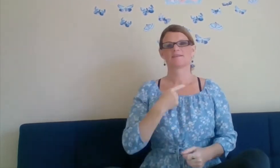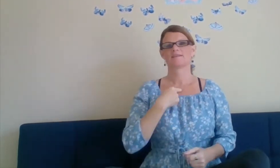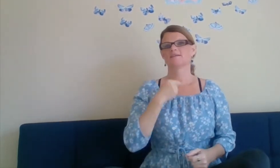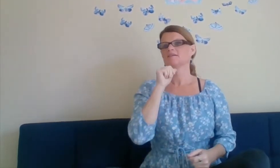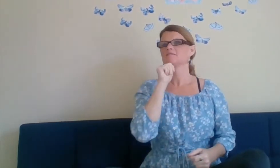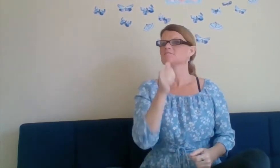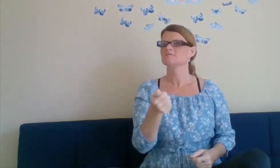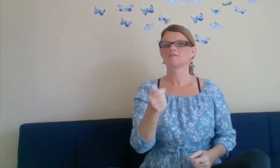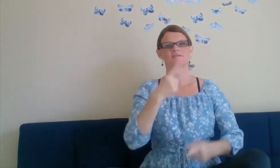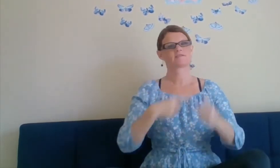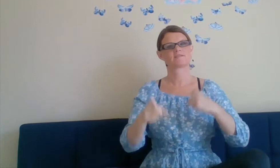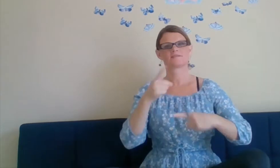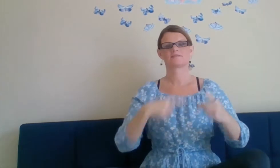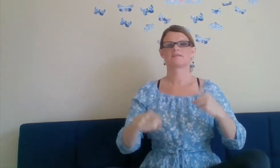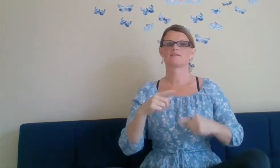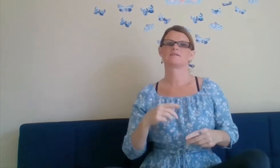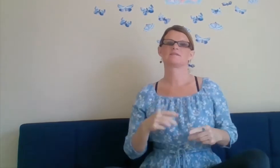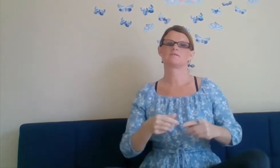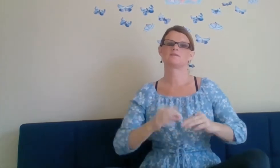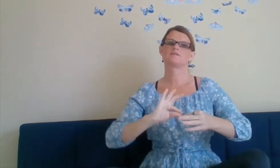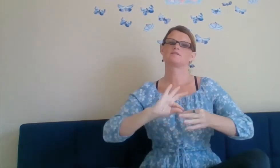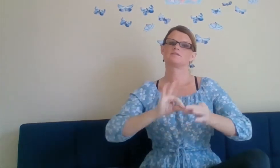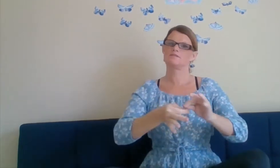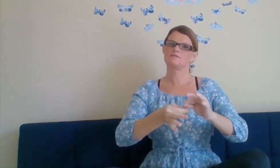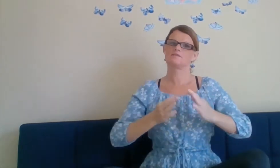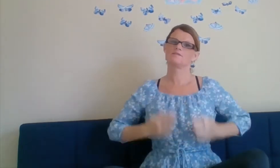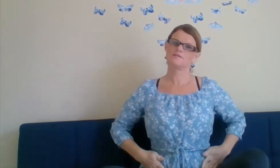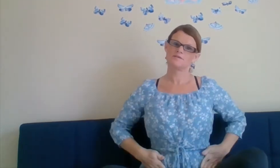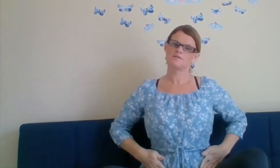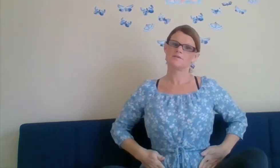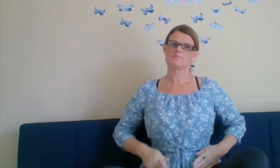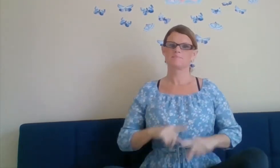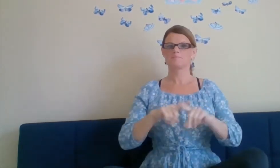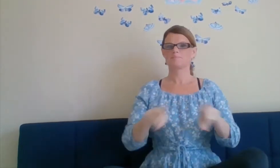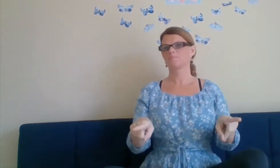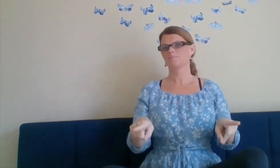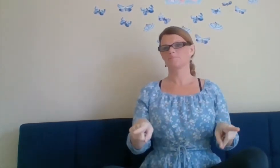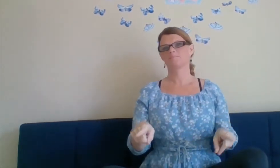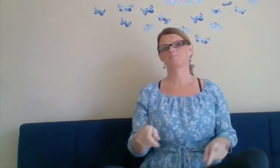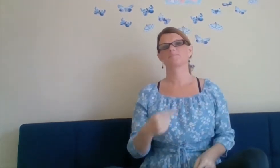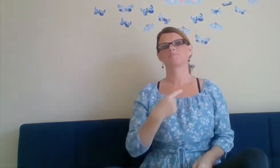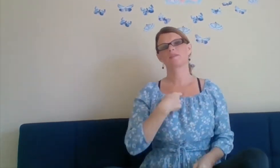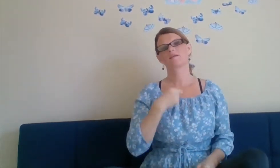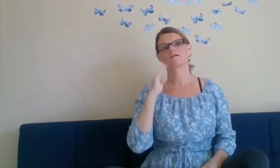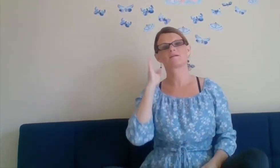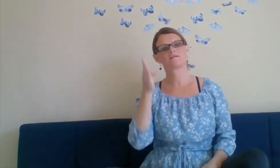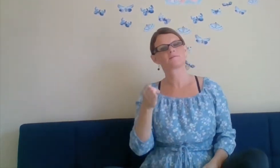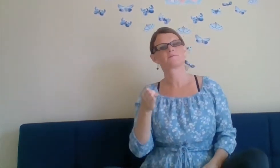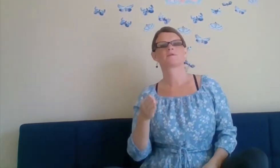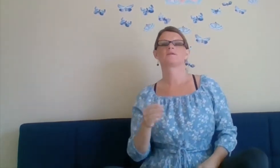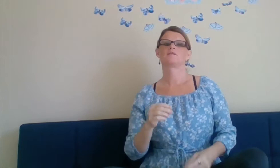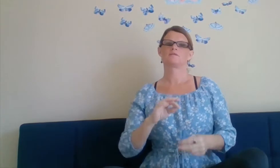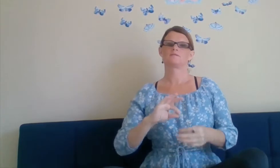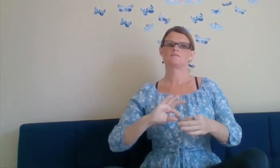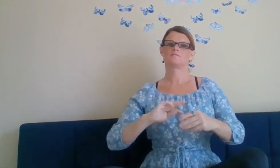NOT a sign language interpreter, but I will try my best